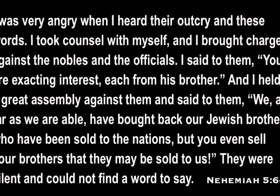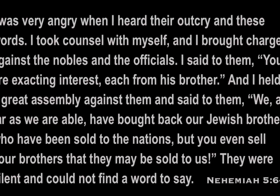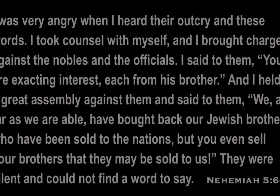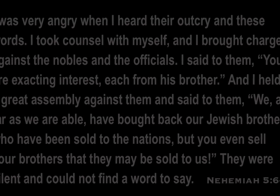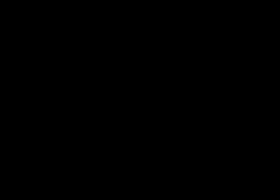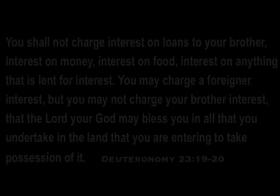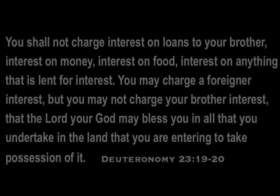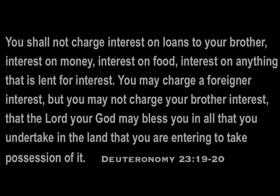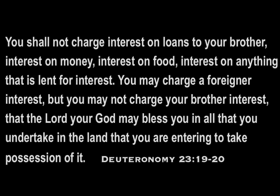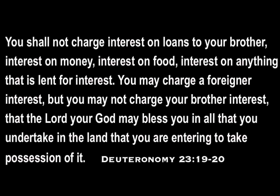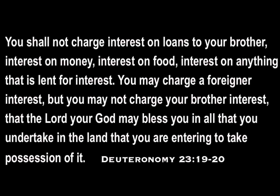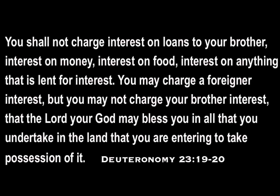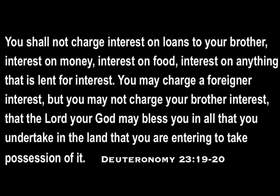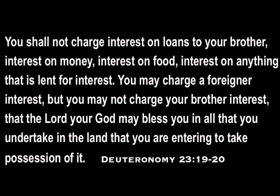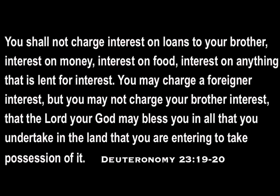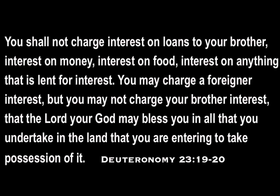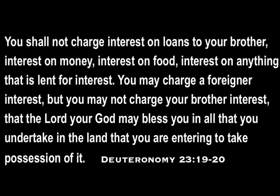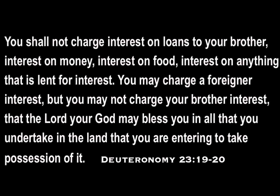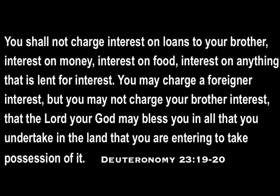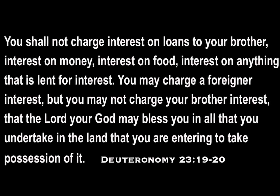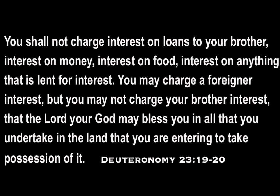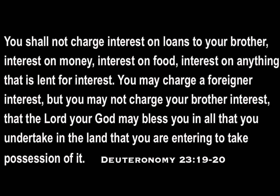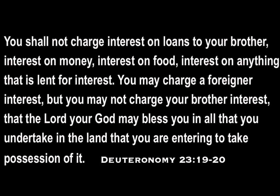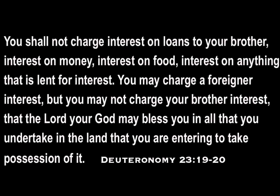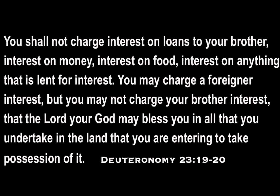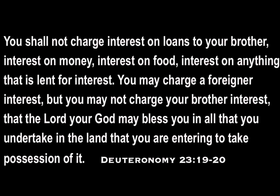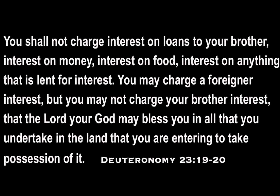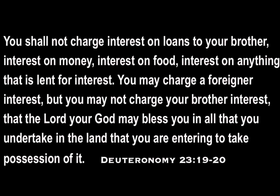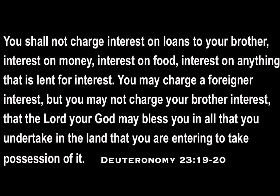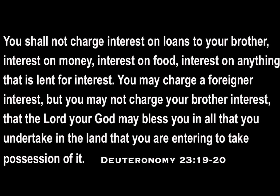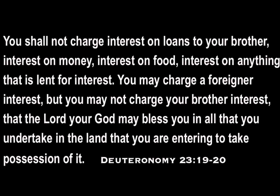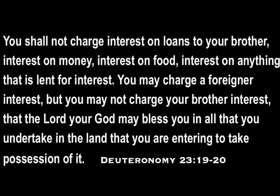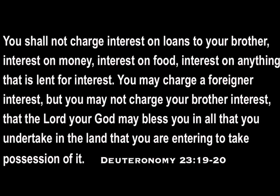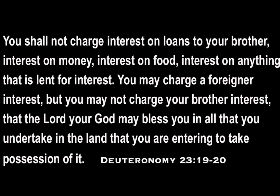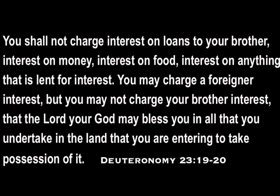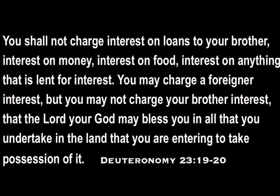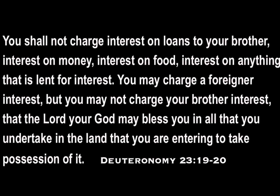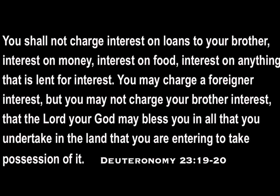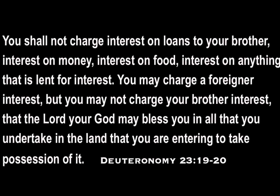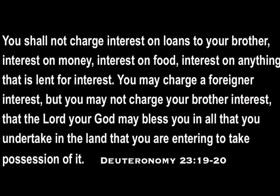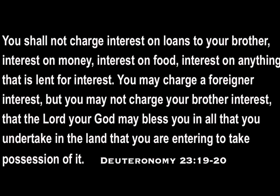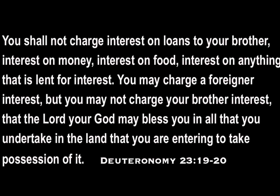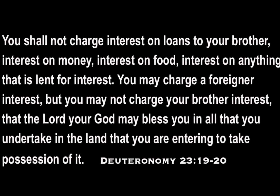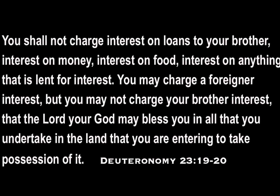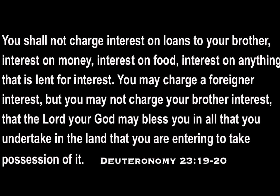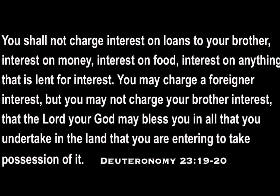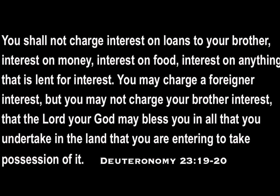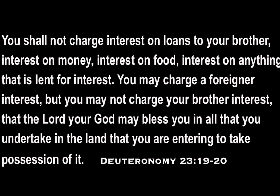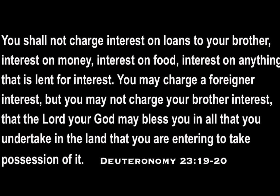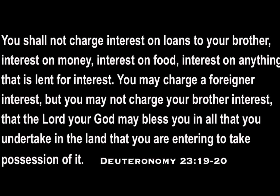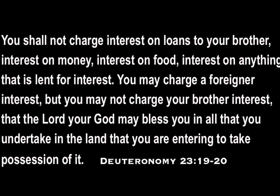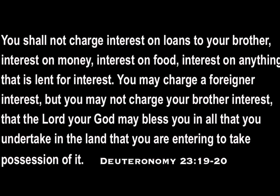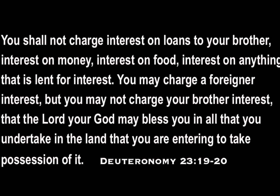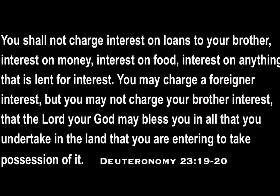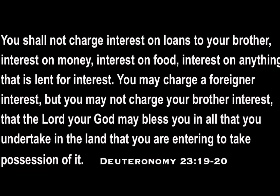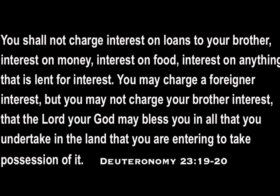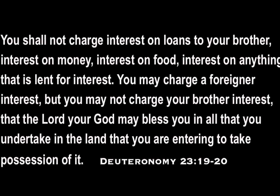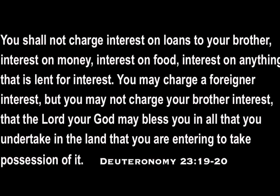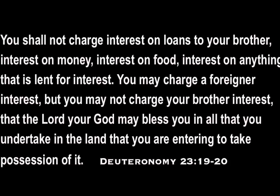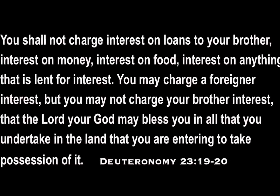you shall not charge interest on loans to your brother interest on money interest on food interest on anything that is